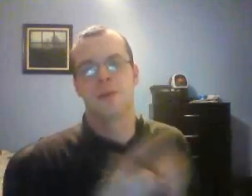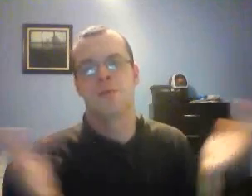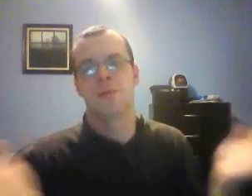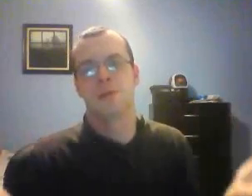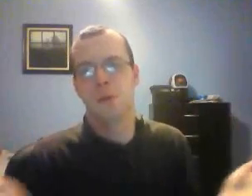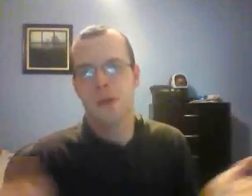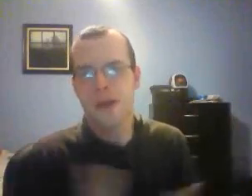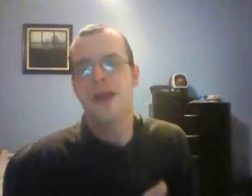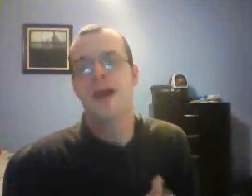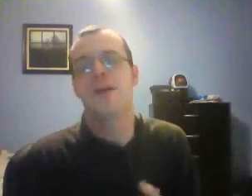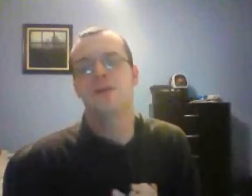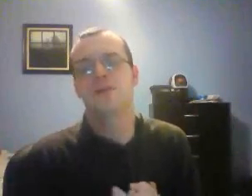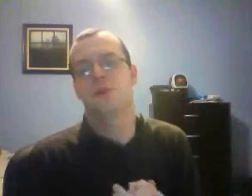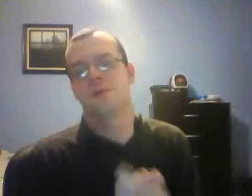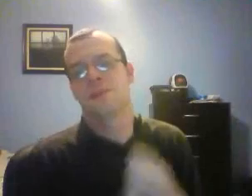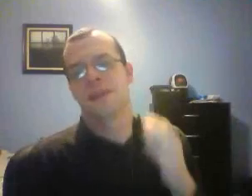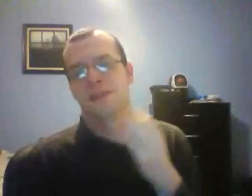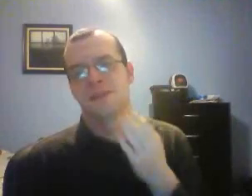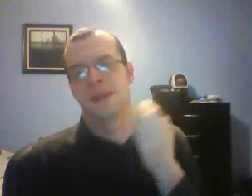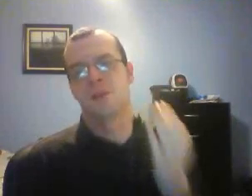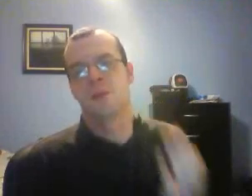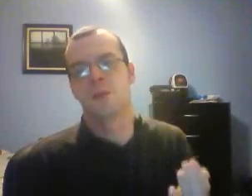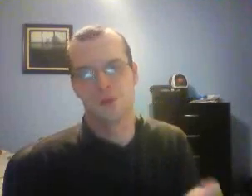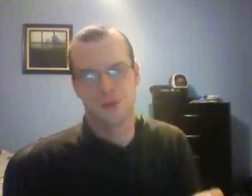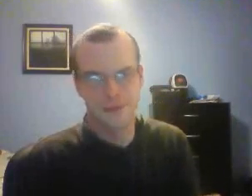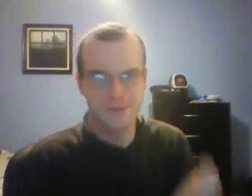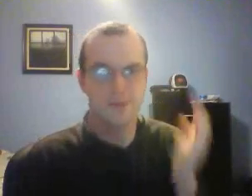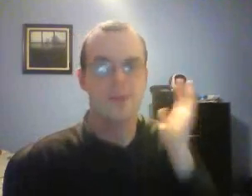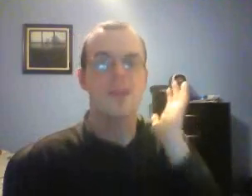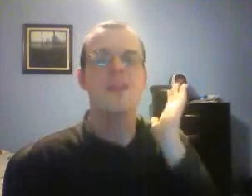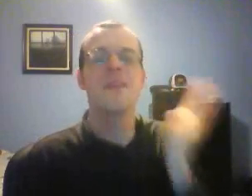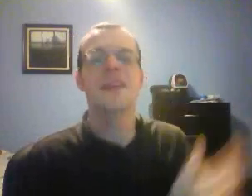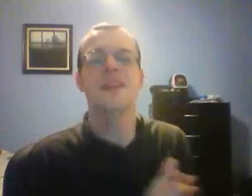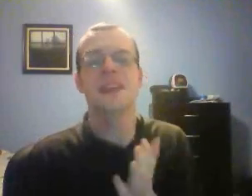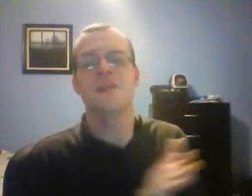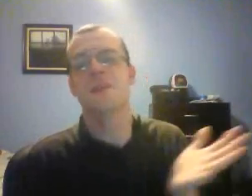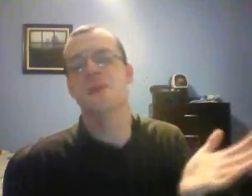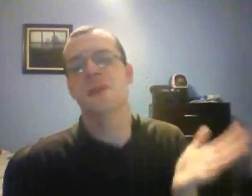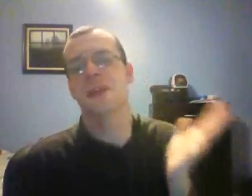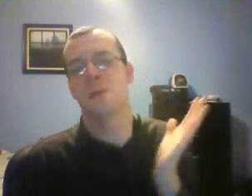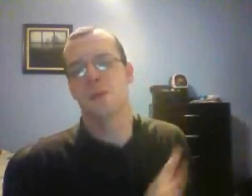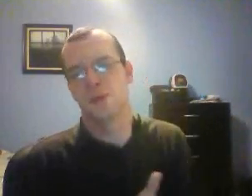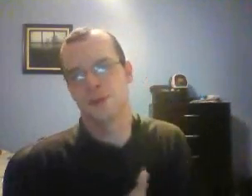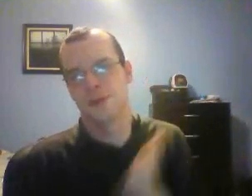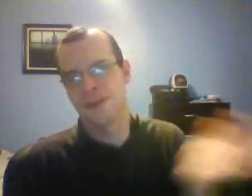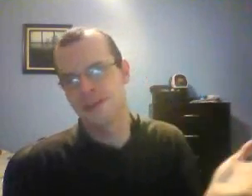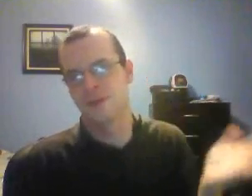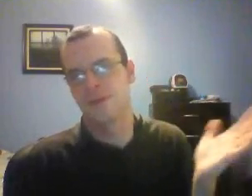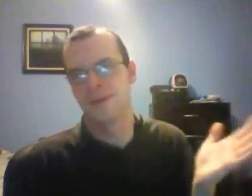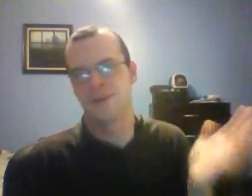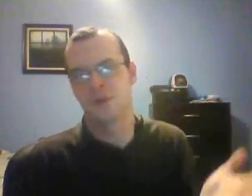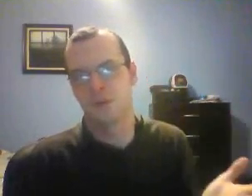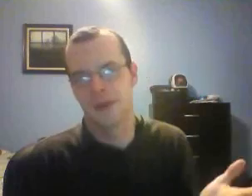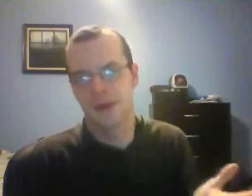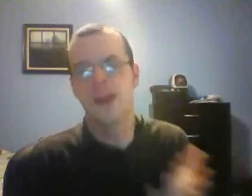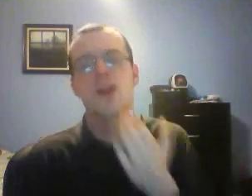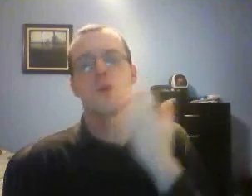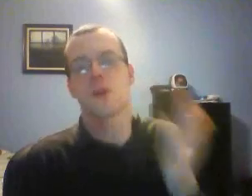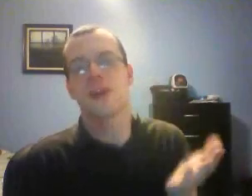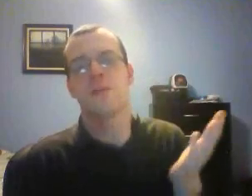really blew those circumstances out of proportion. They didn't need to be blown out of proportion. But this is what this tournament really